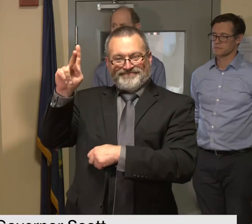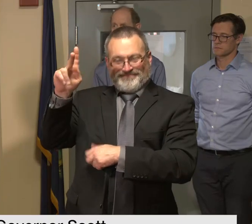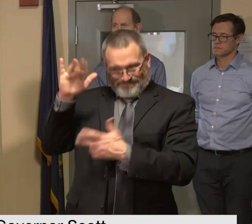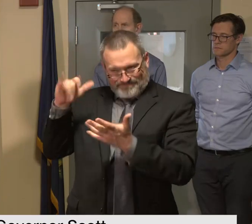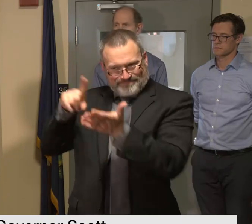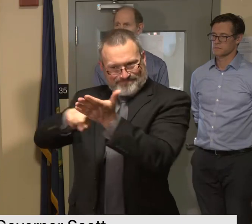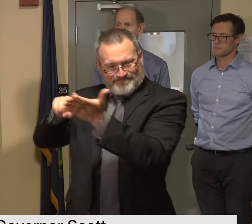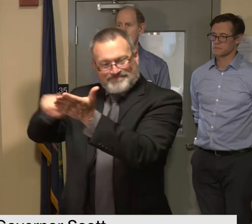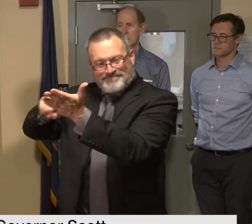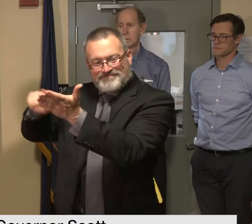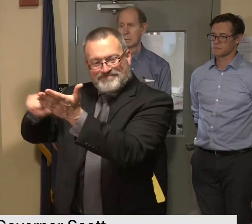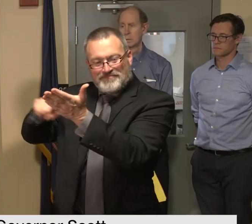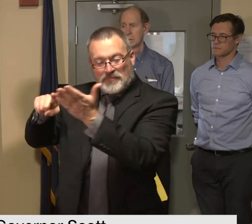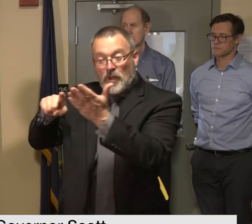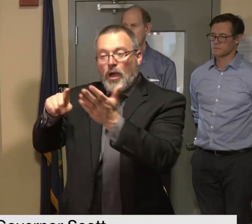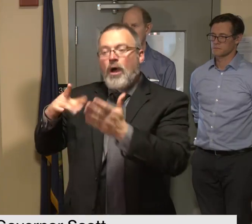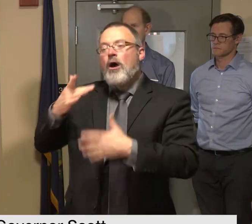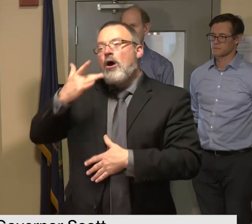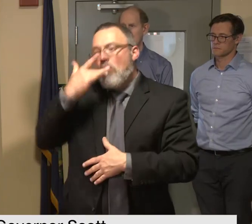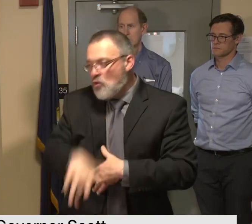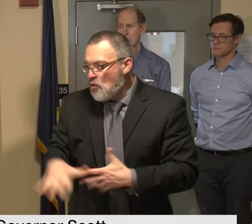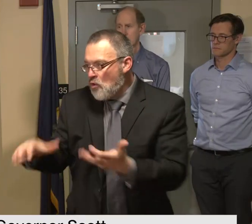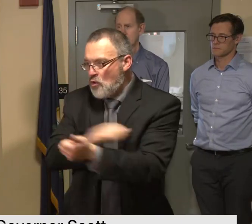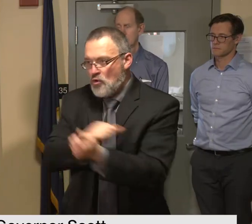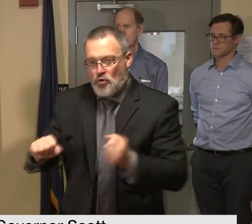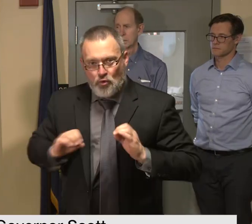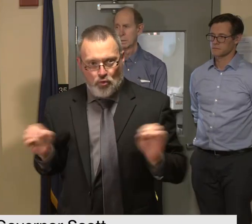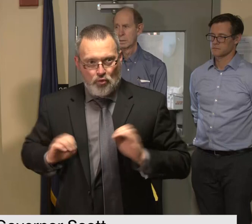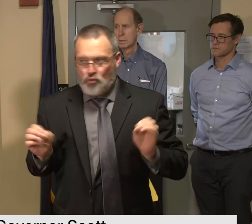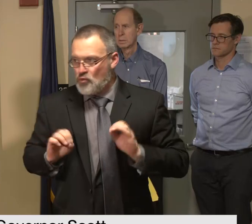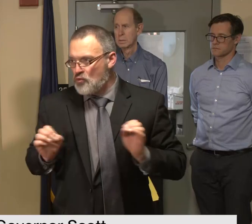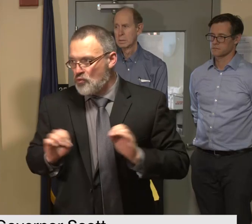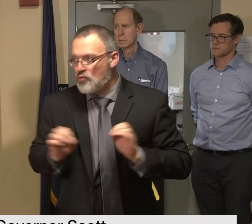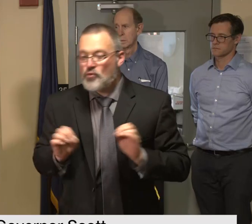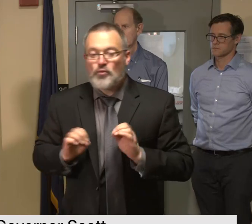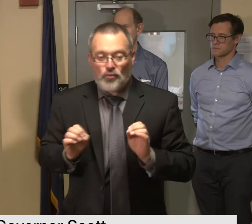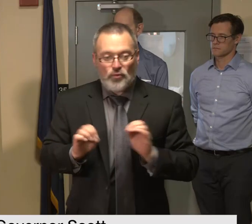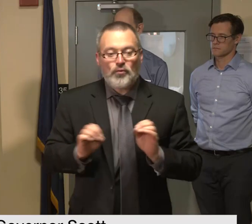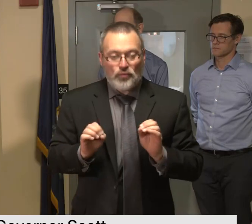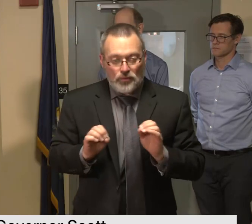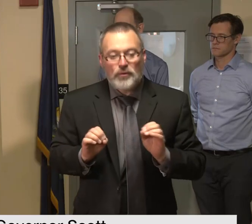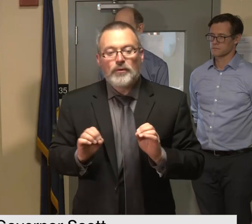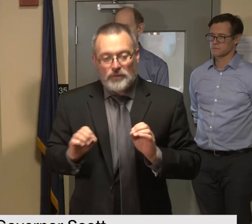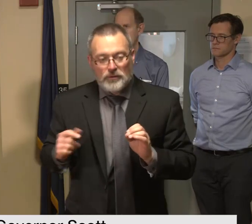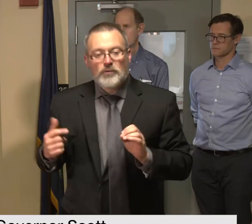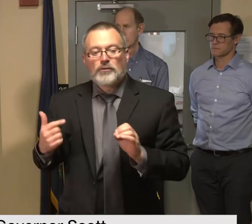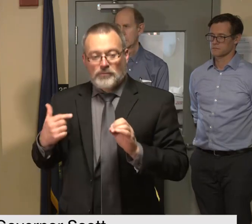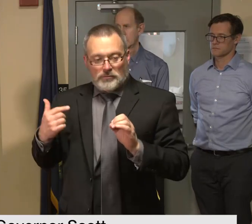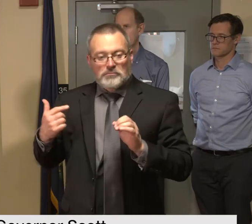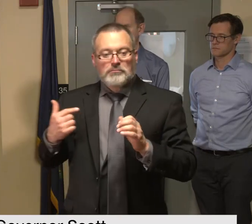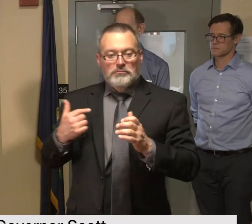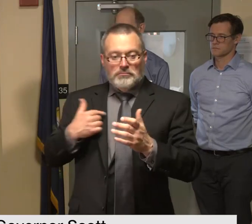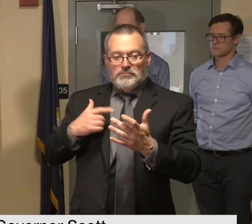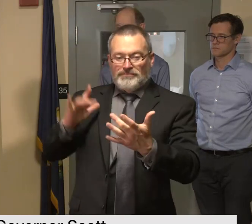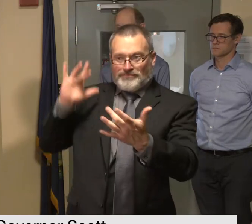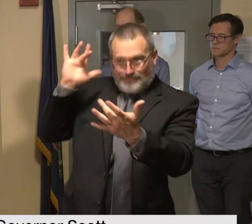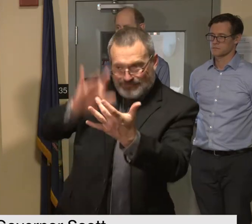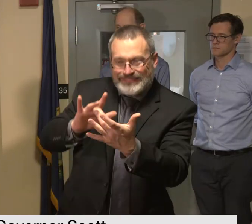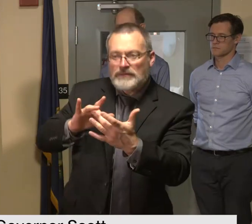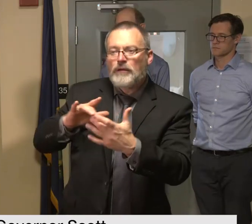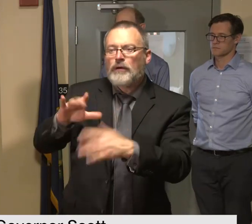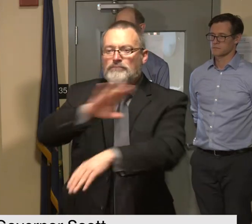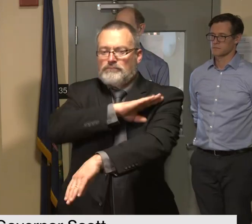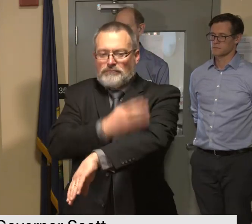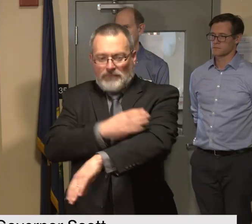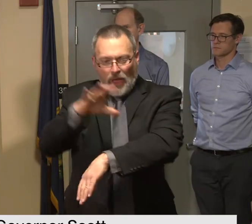damage was identified and i've had frequent contact with the owners of other large power dams including green mountain power